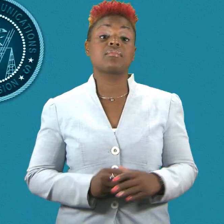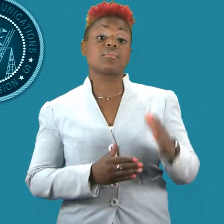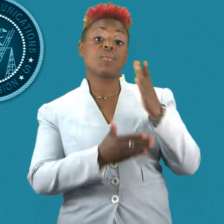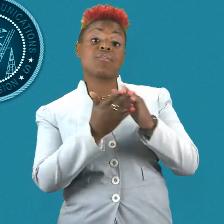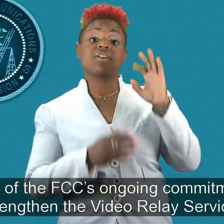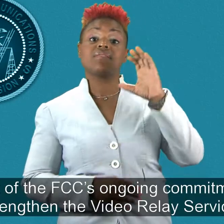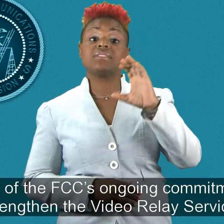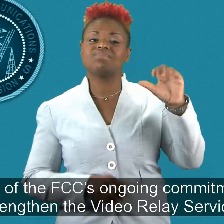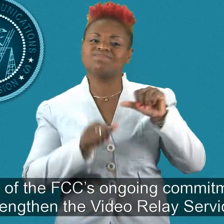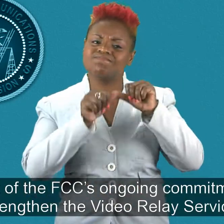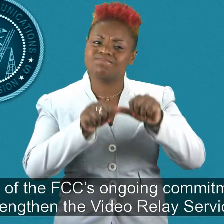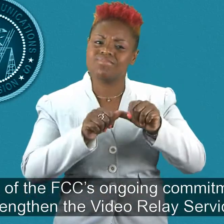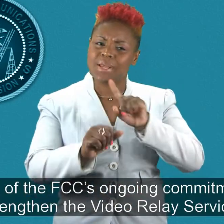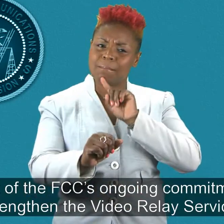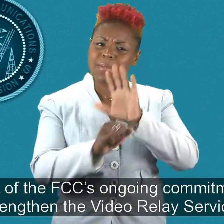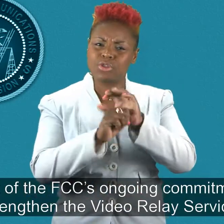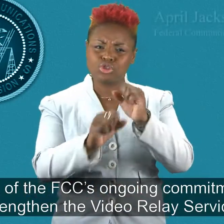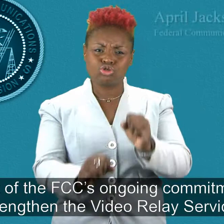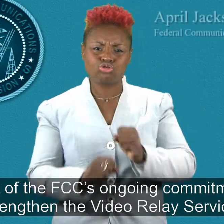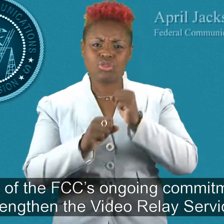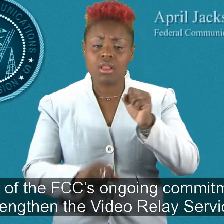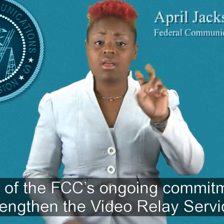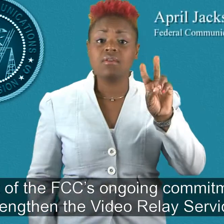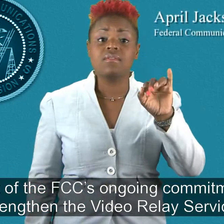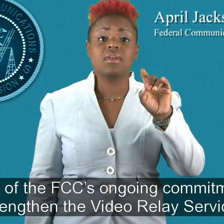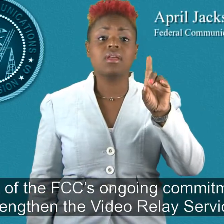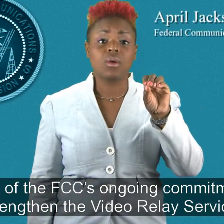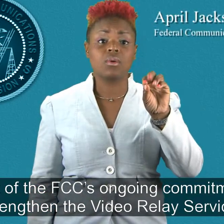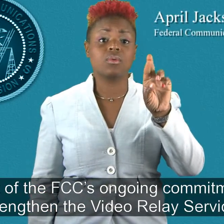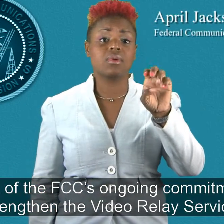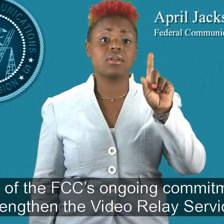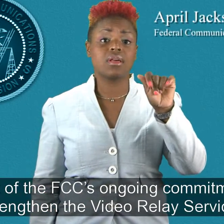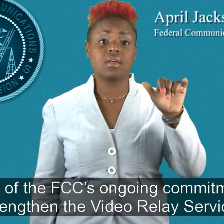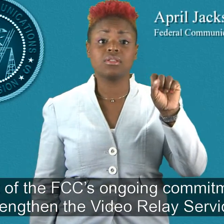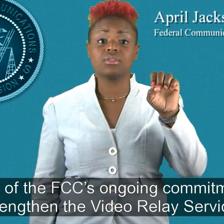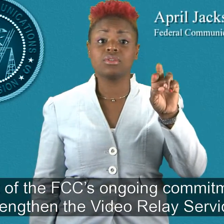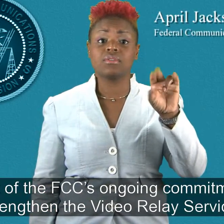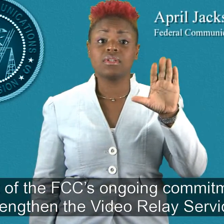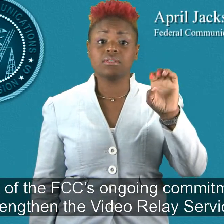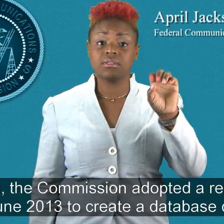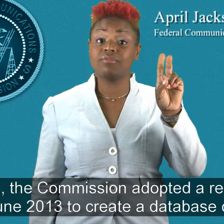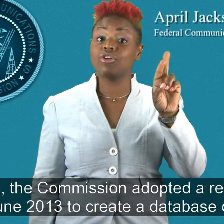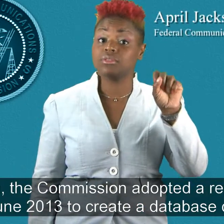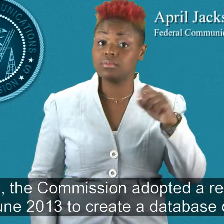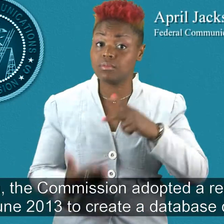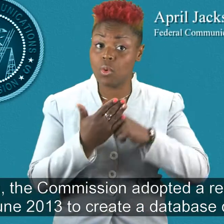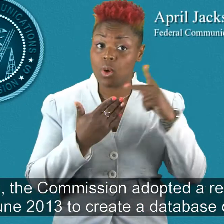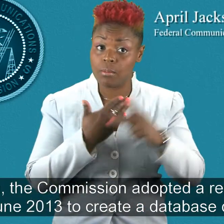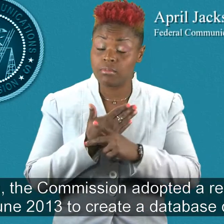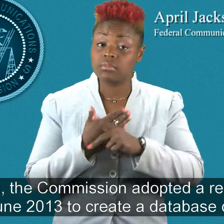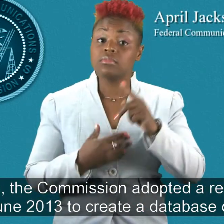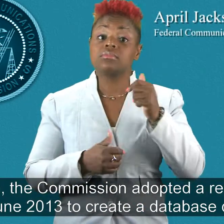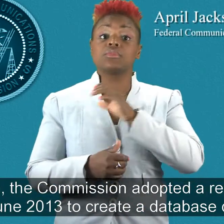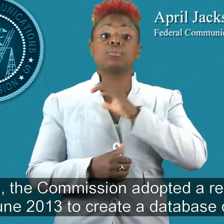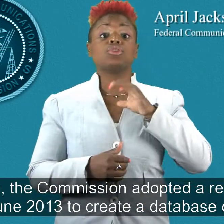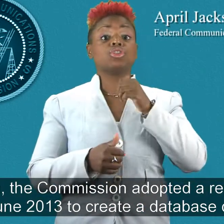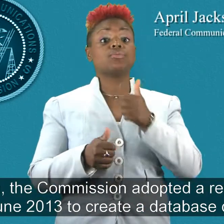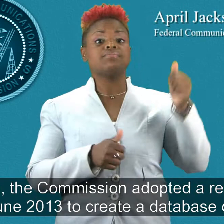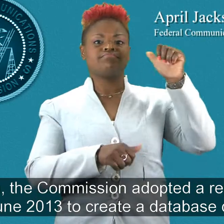As part of the FCC's ongoing commitment to strengthen the Video Relay Service Program, the Commission adopted a